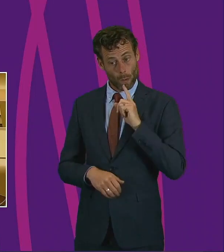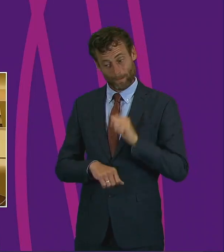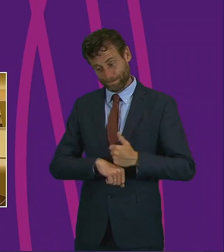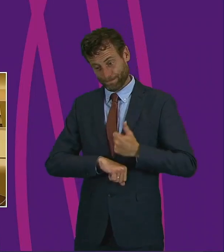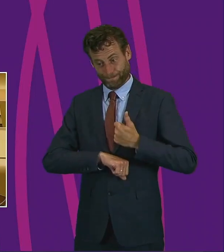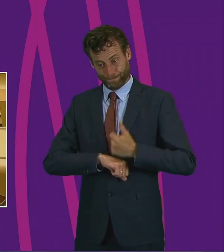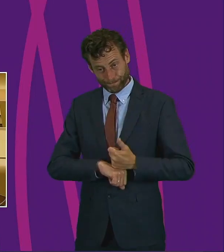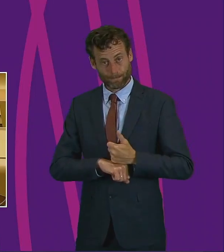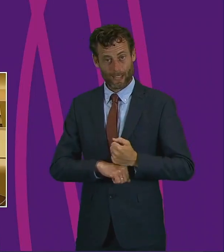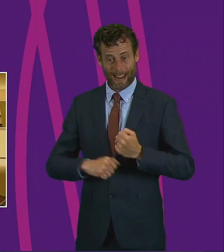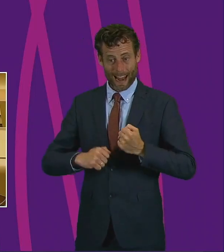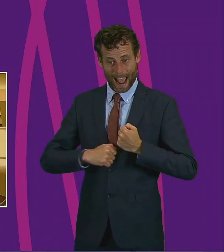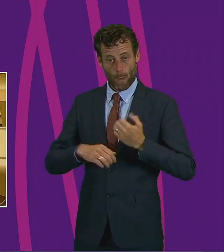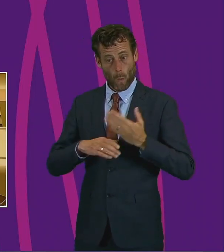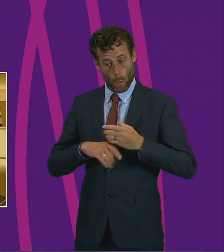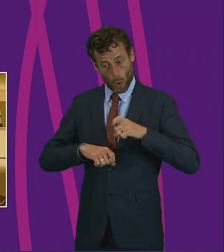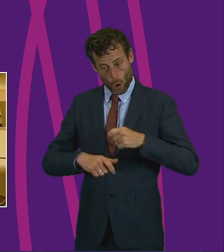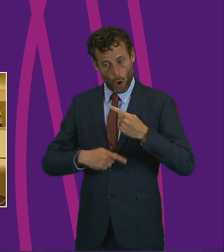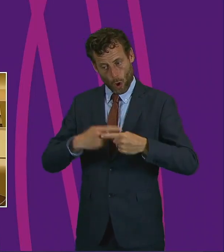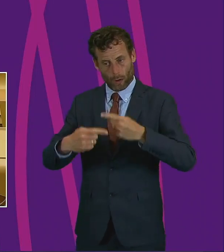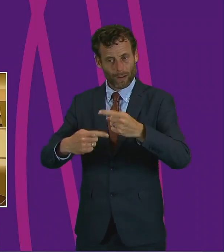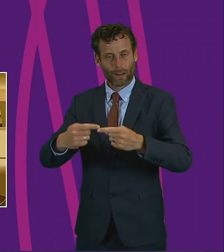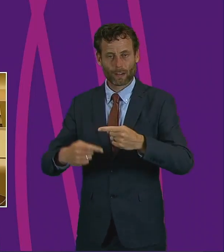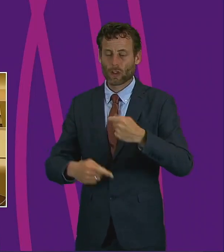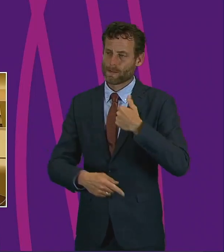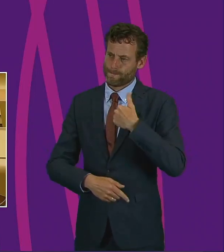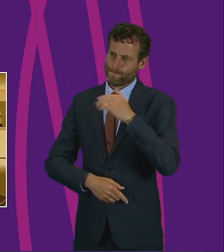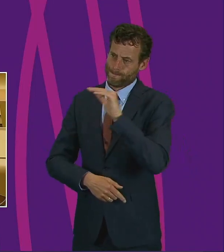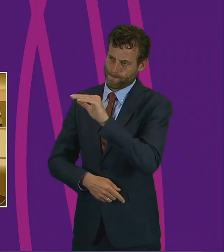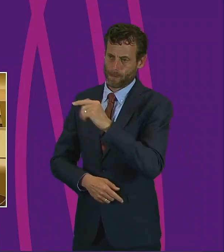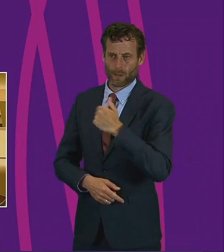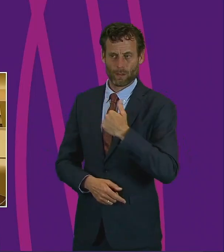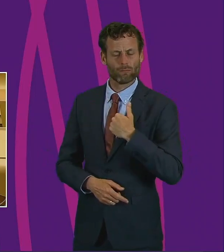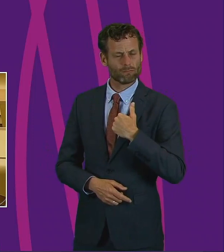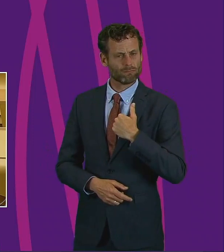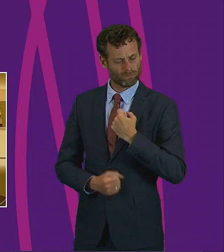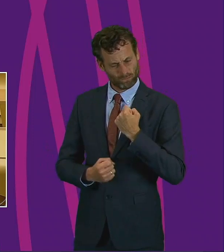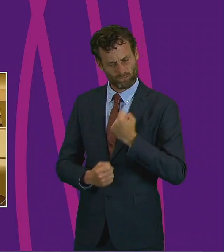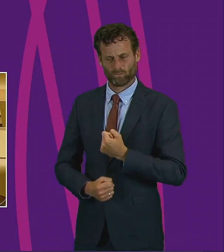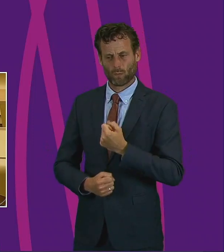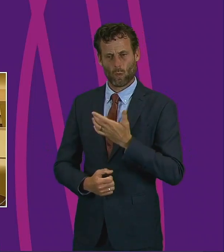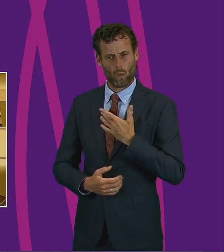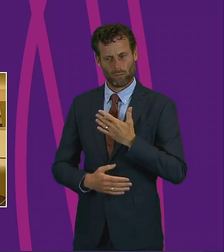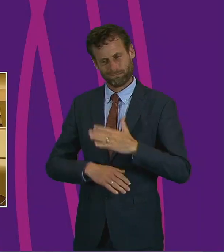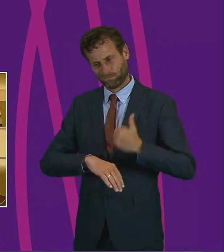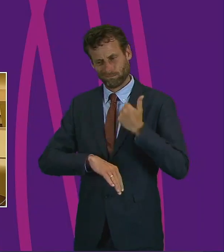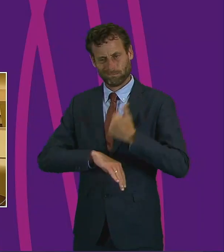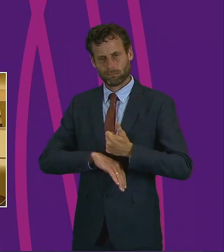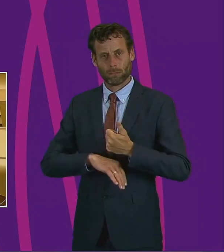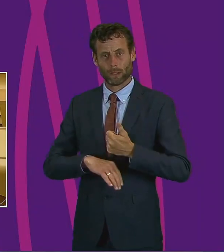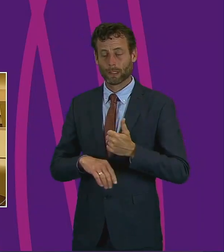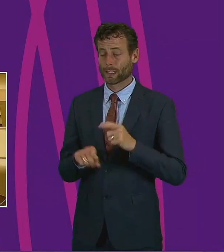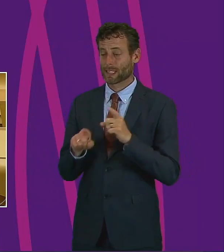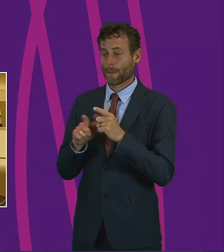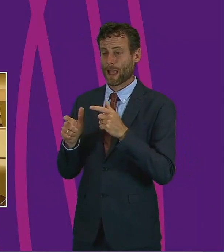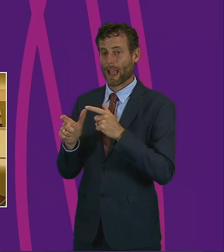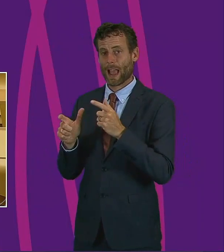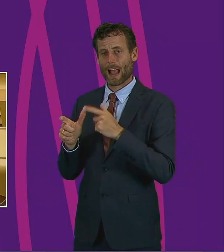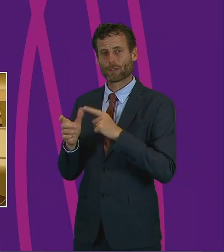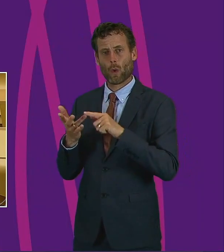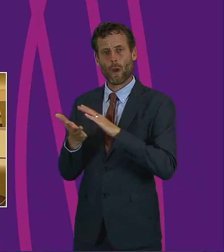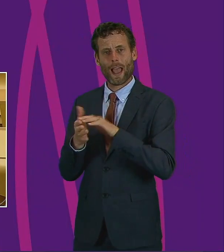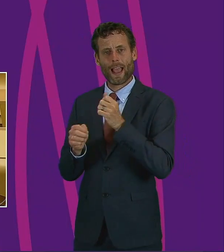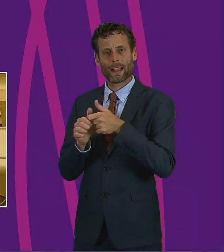the work that we're doing. And again, I would reassure her, hopefully, that Angela O'Hagan has also